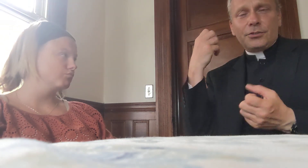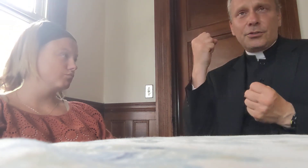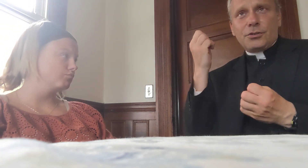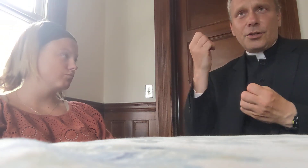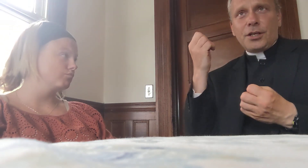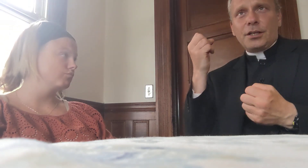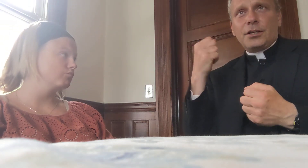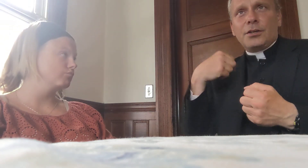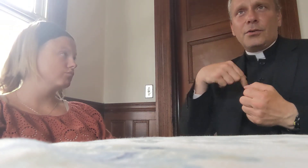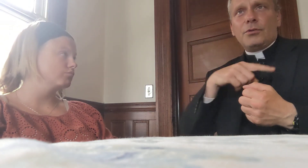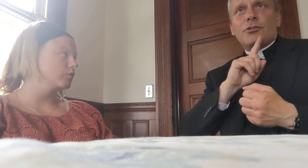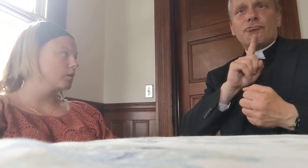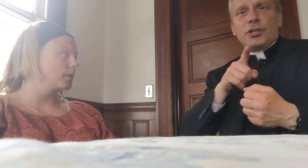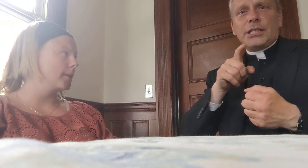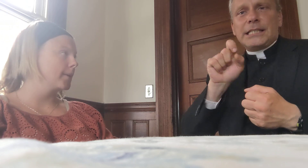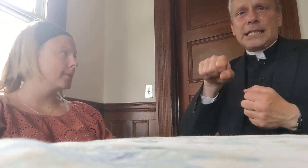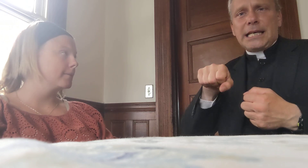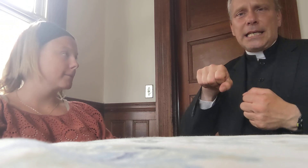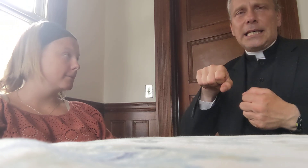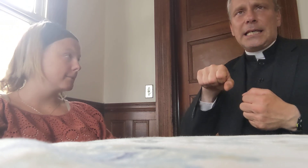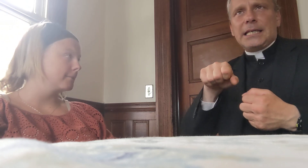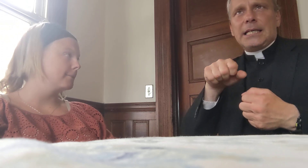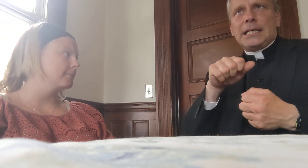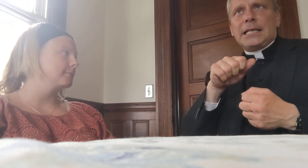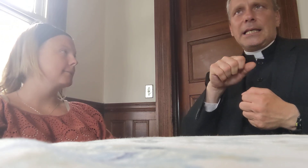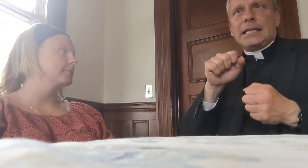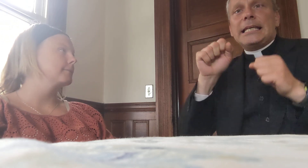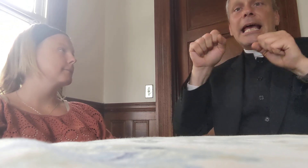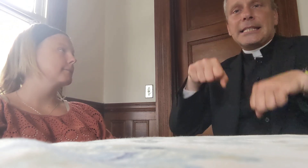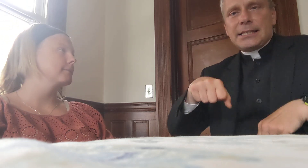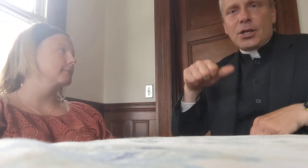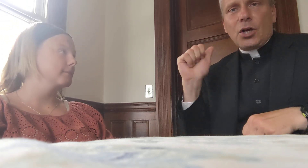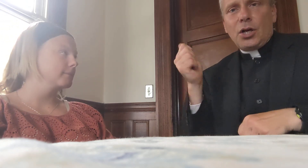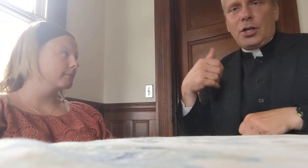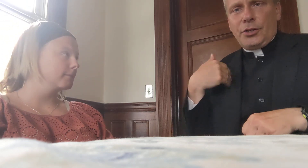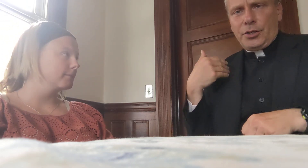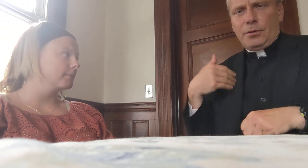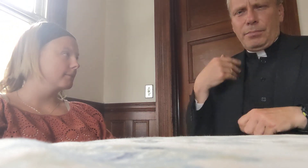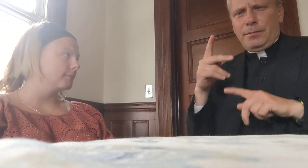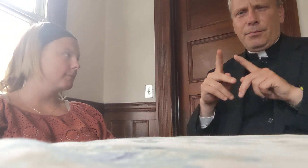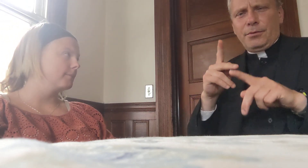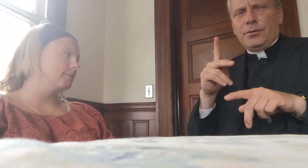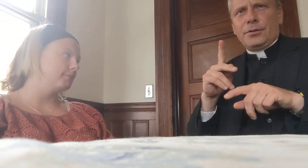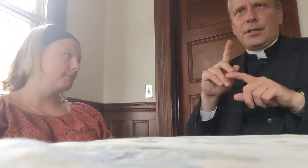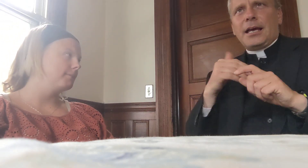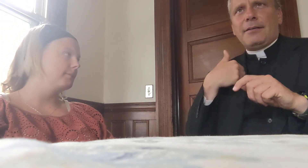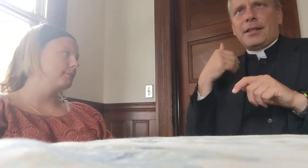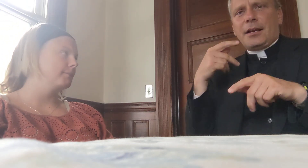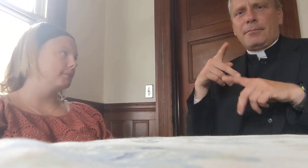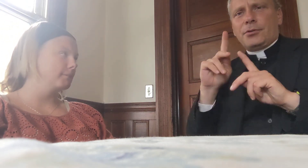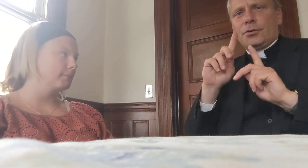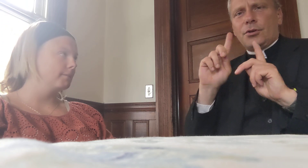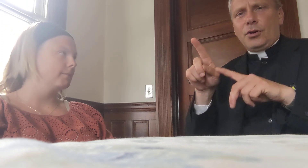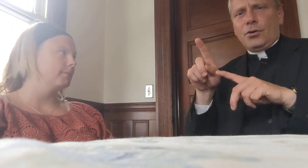so that, we can really say, yes, to all the young people, to have that opportunity to go,